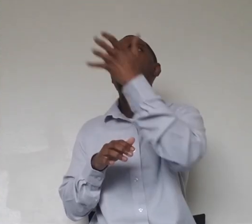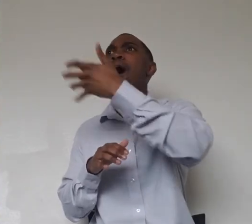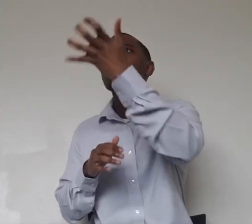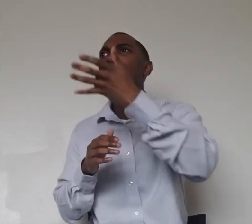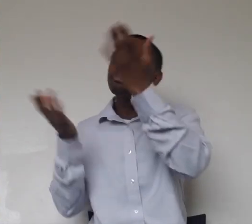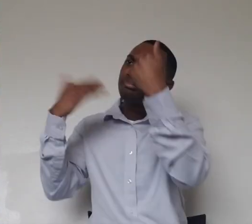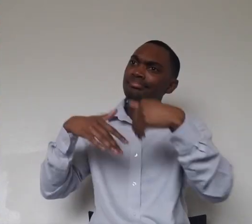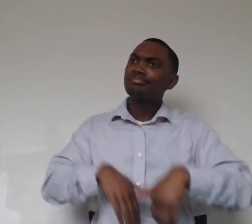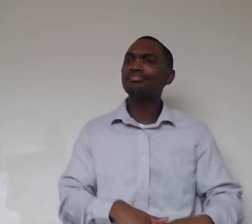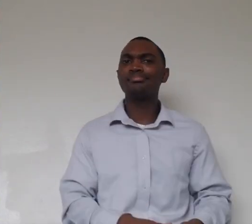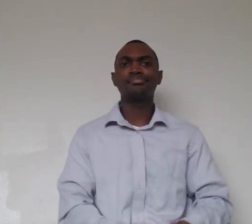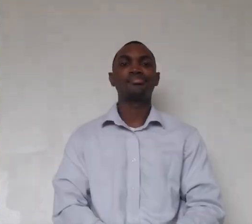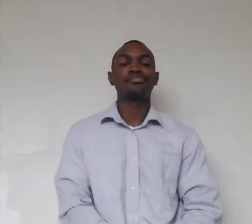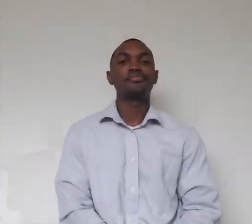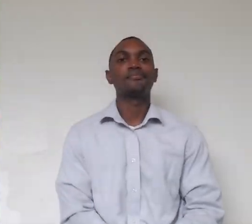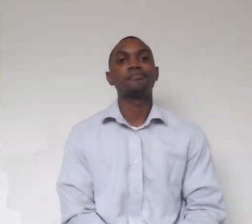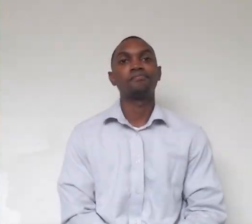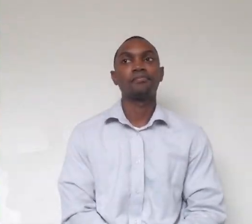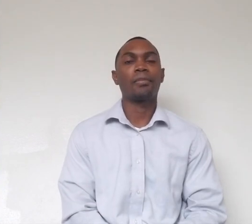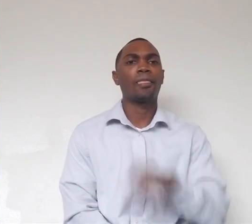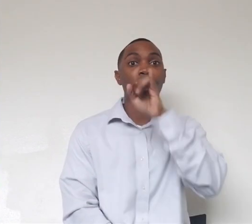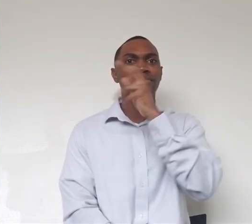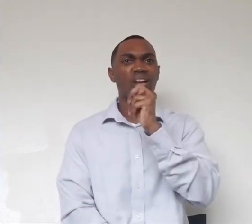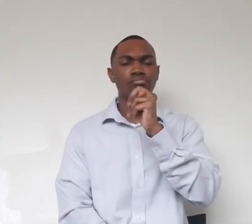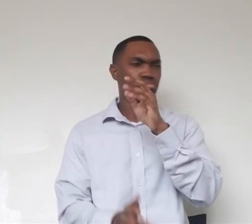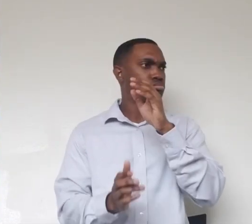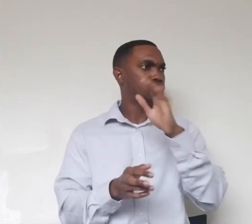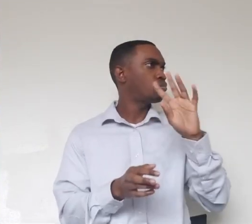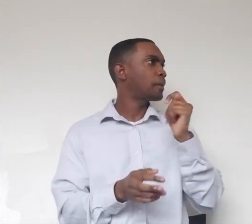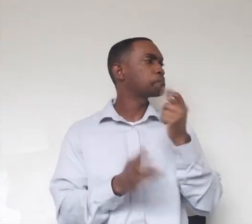Whoa! John's like, what? Bonus phone for Imani.